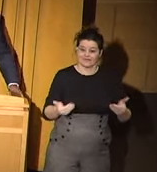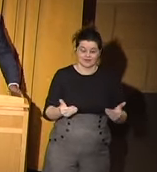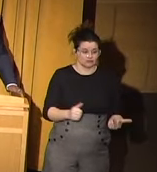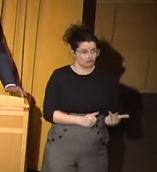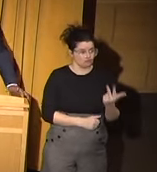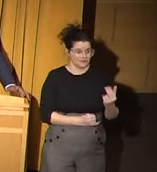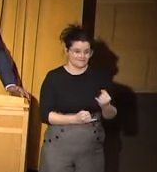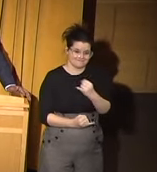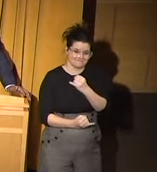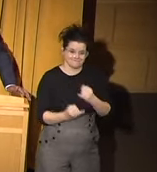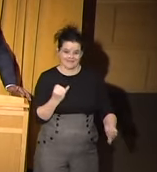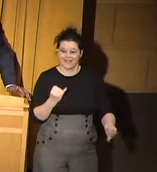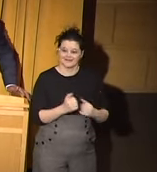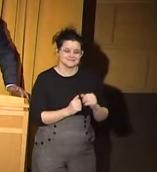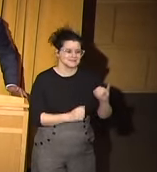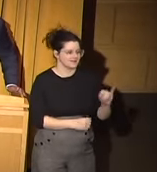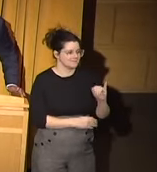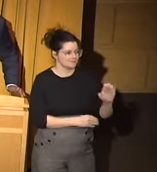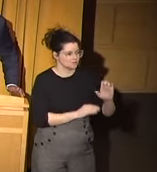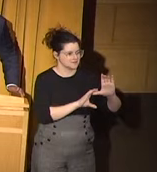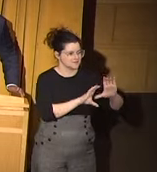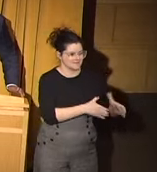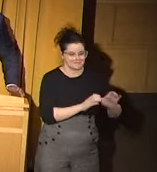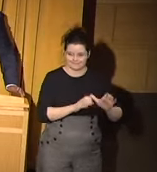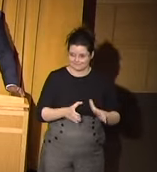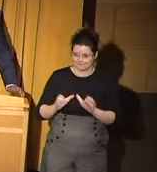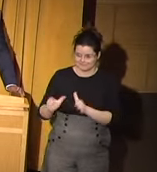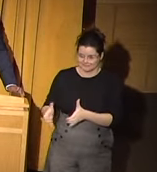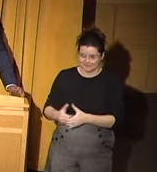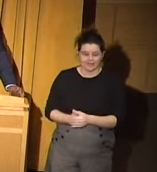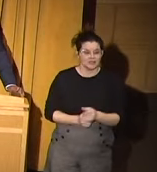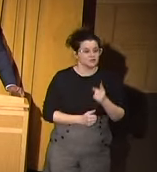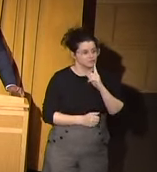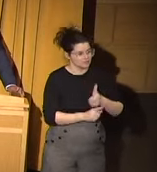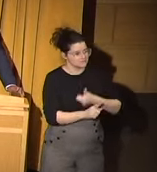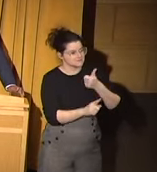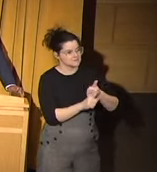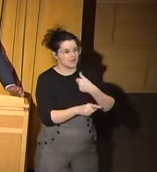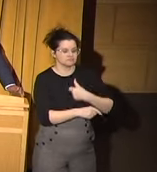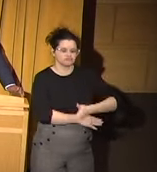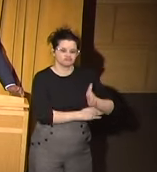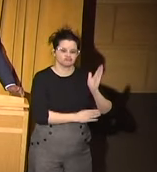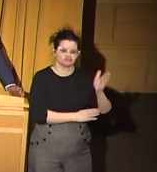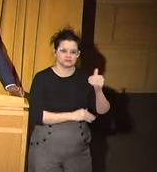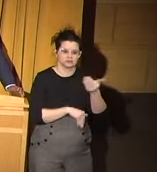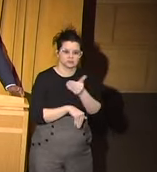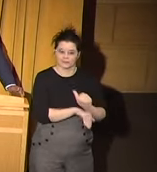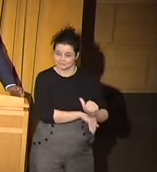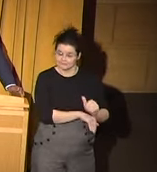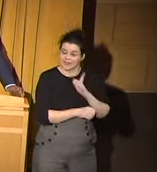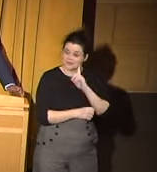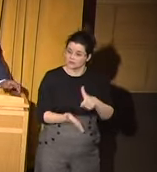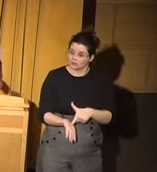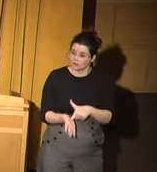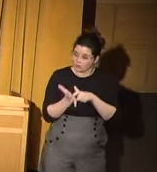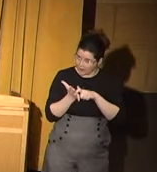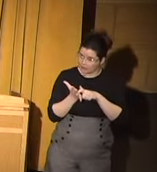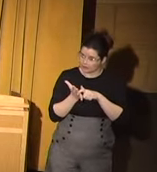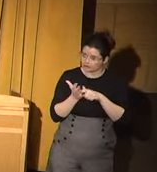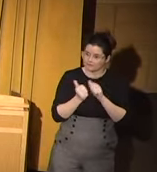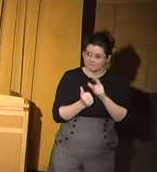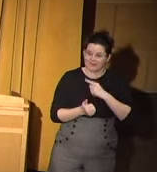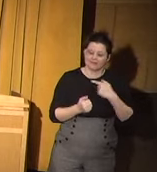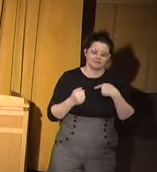finalist independent evaluator candidates to give public presentations tonight as required by